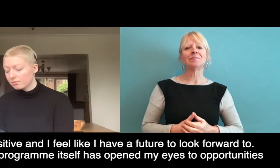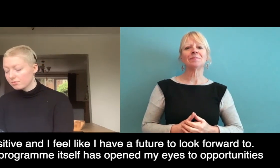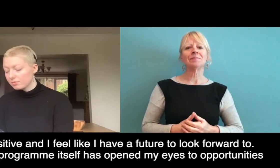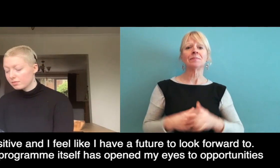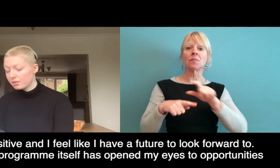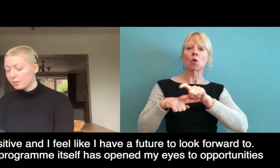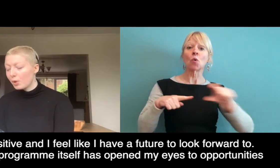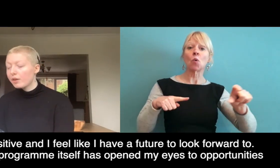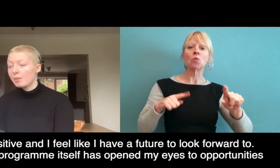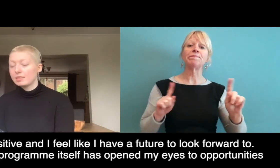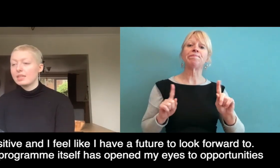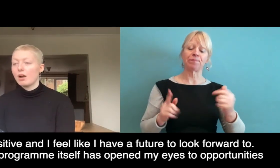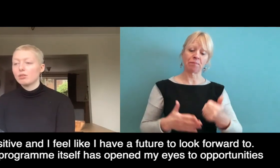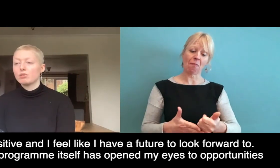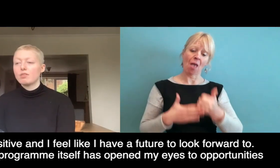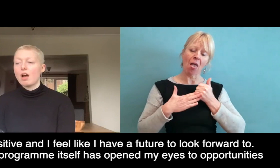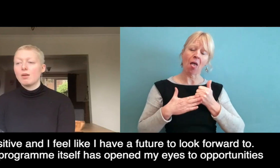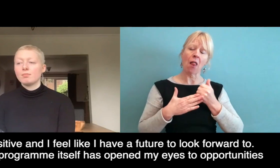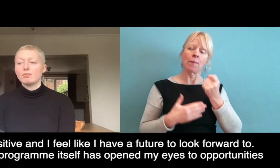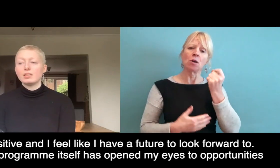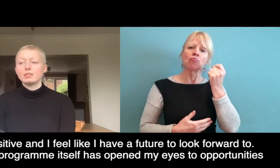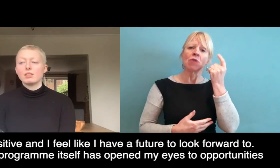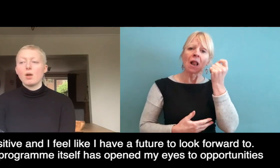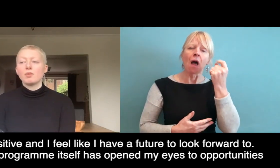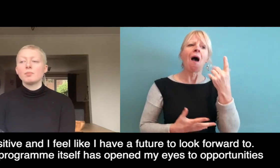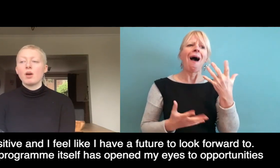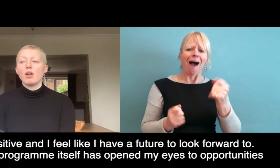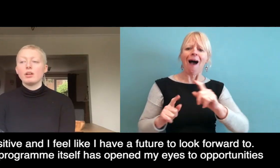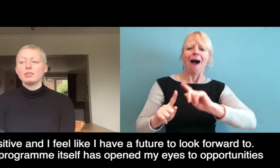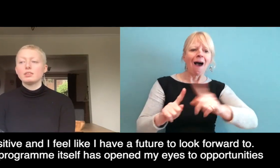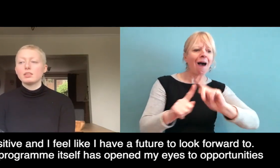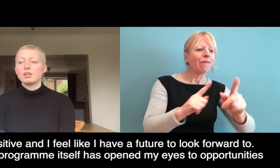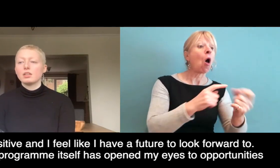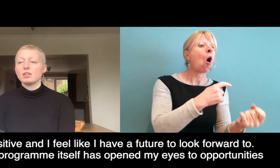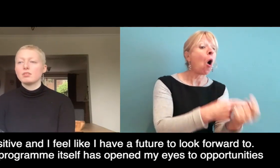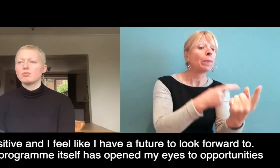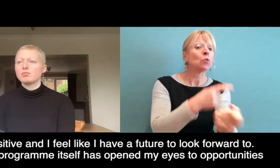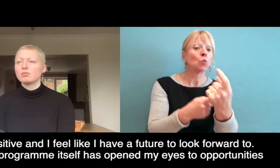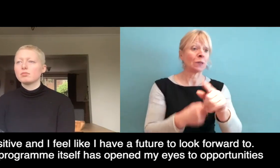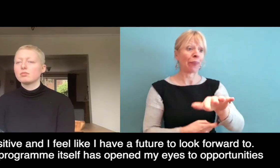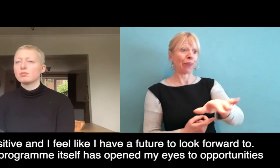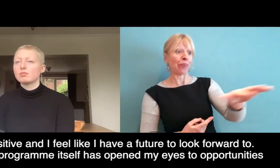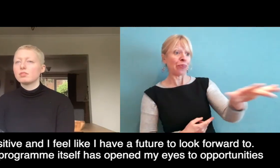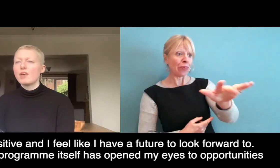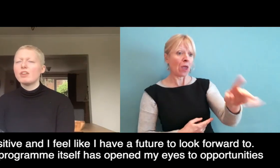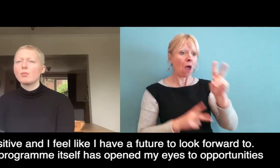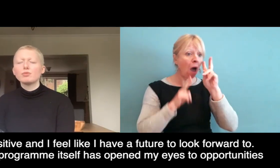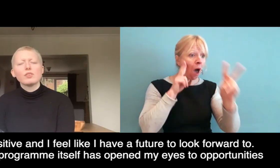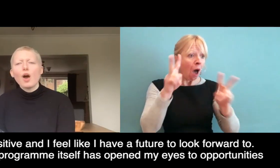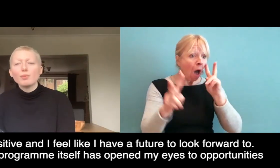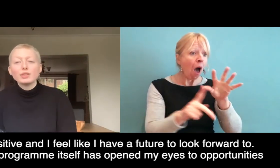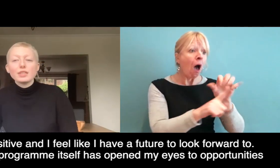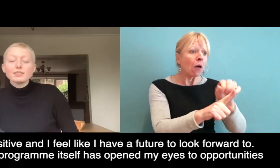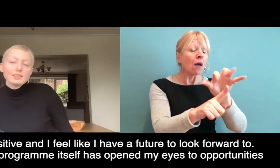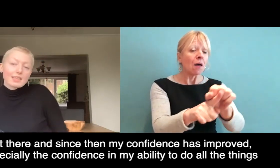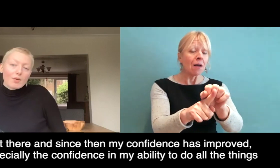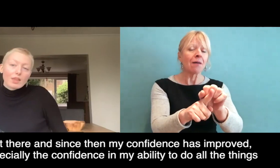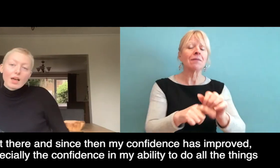The programme itself has opened my eyes to every opportunities out there.